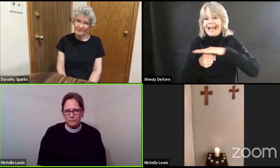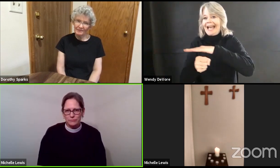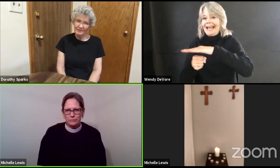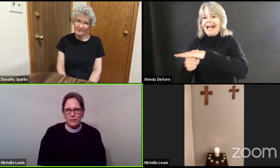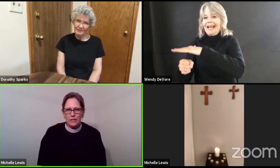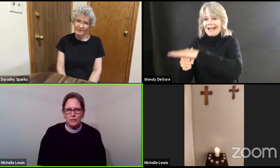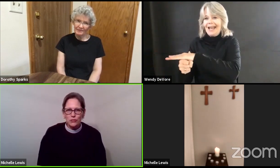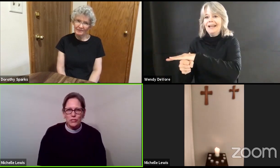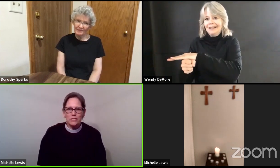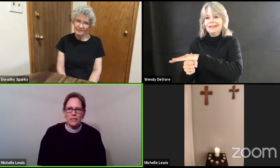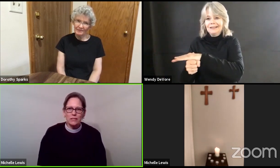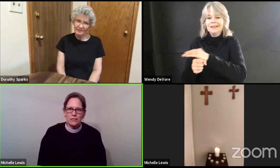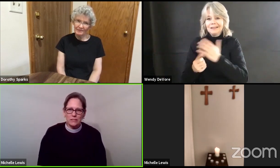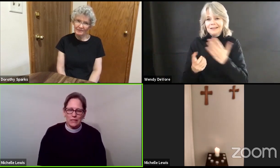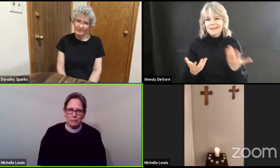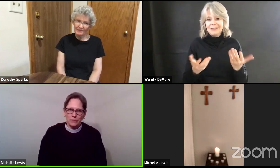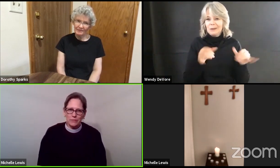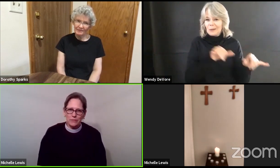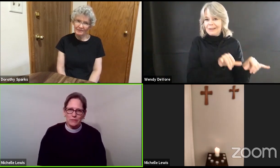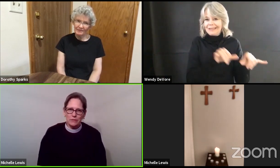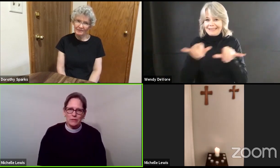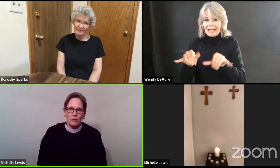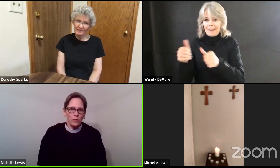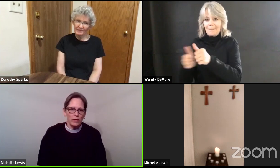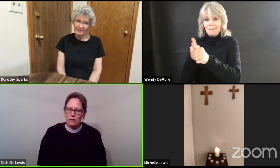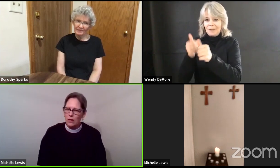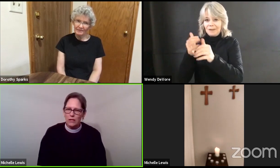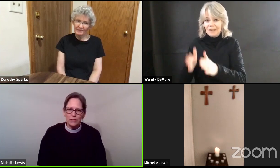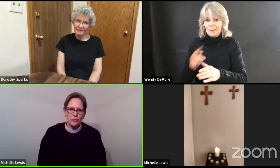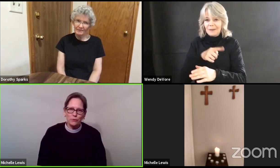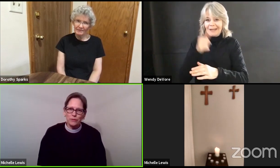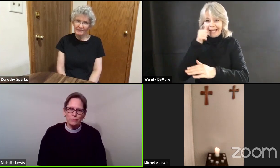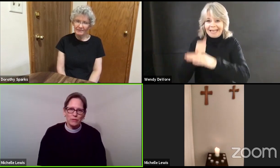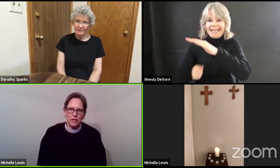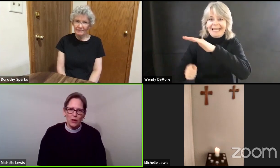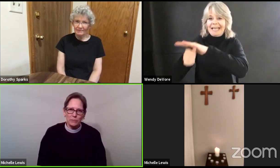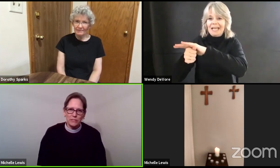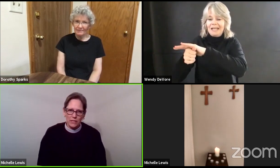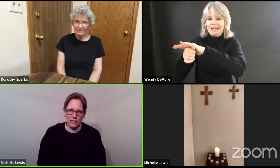and just like the disciples we are unsure of what comes next